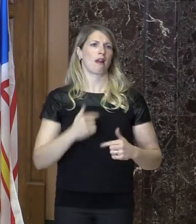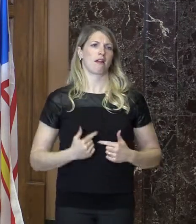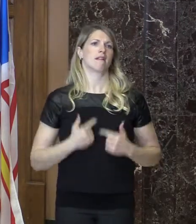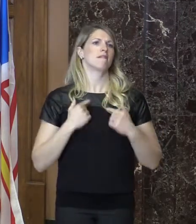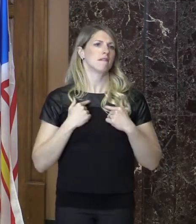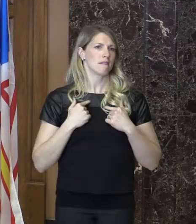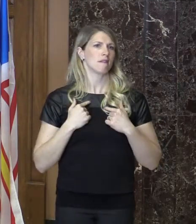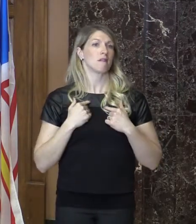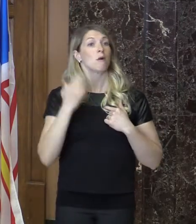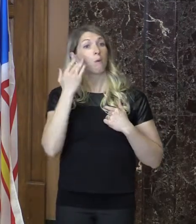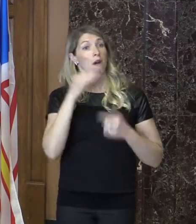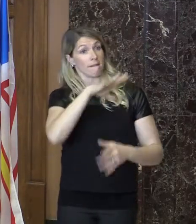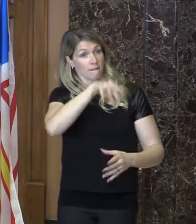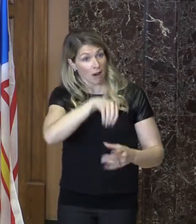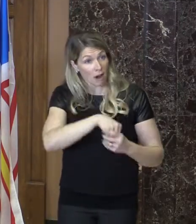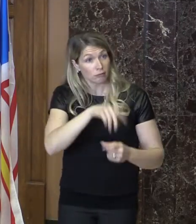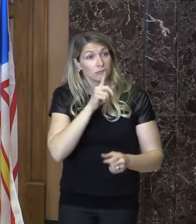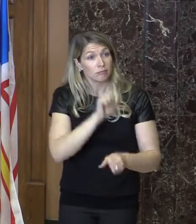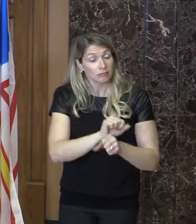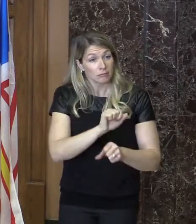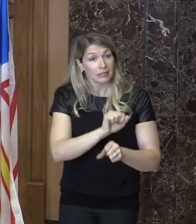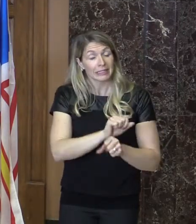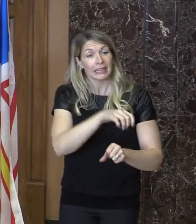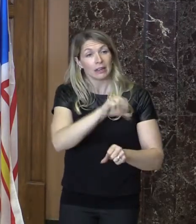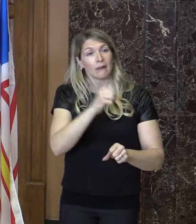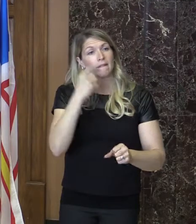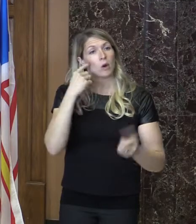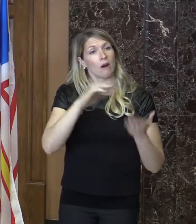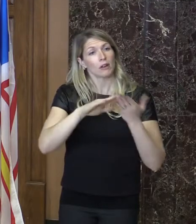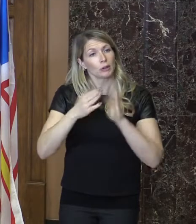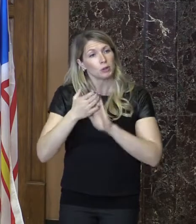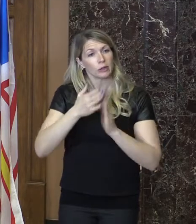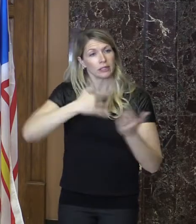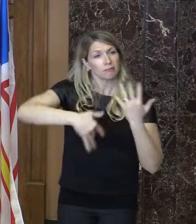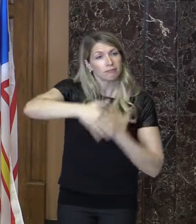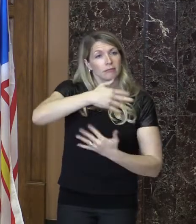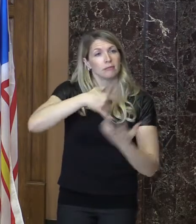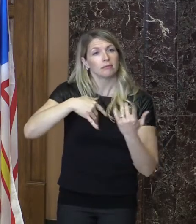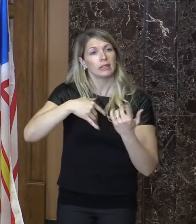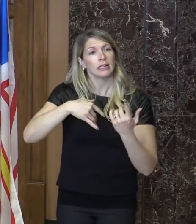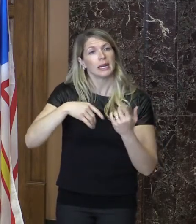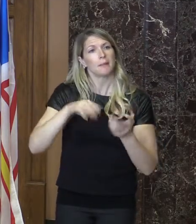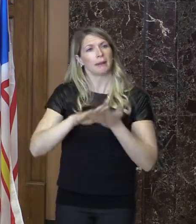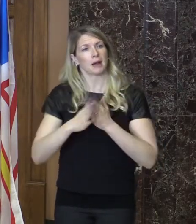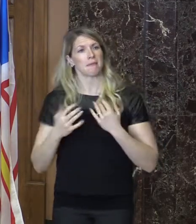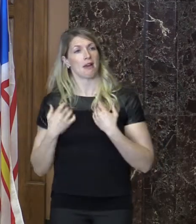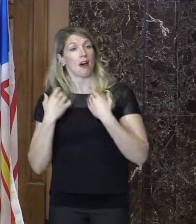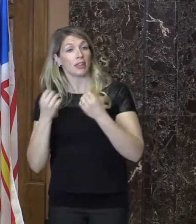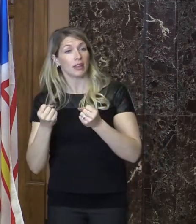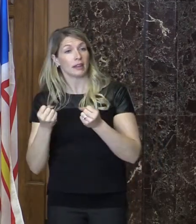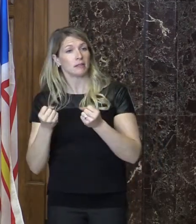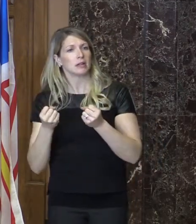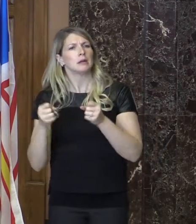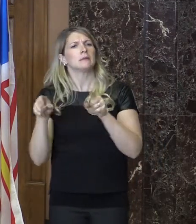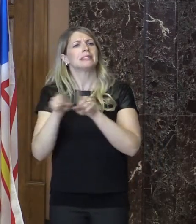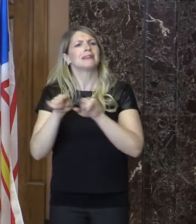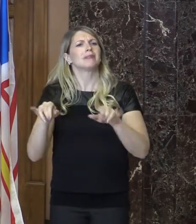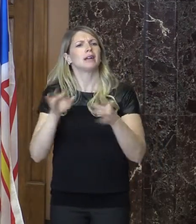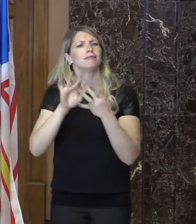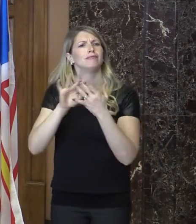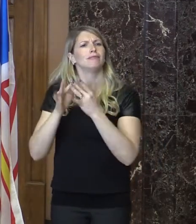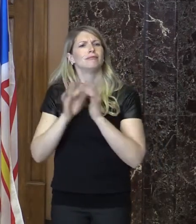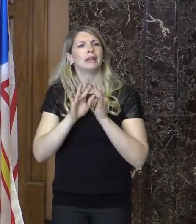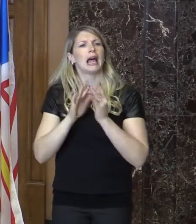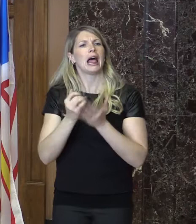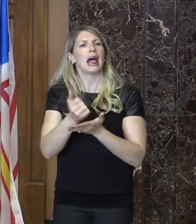They not only provide opportunities for engagement and healthy active living, but they also build communities through social inclusion